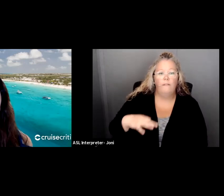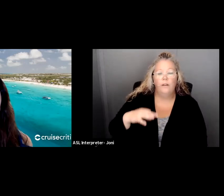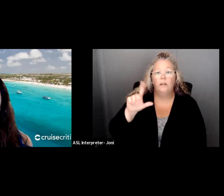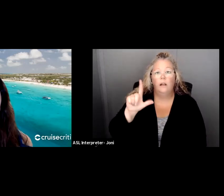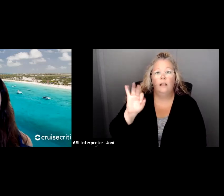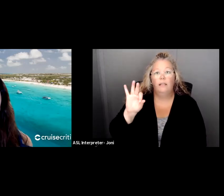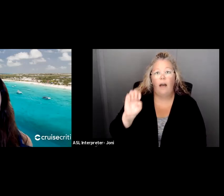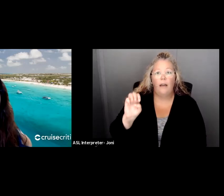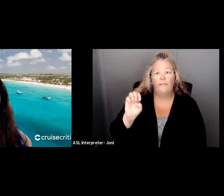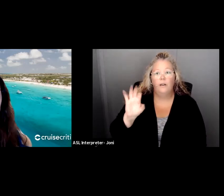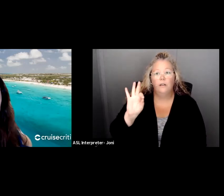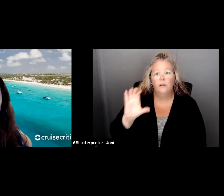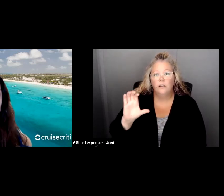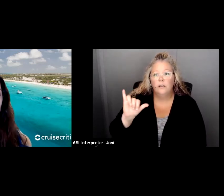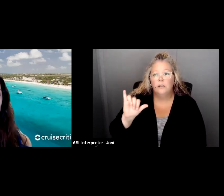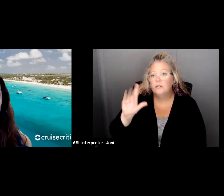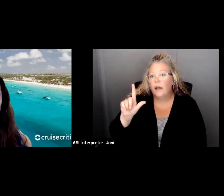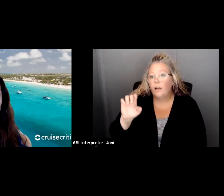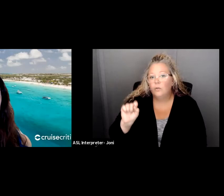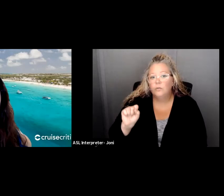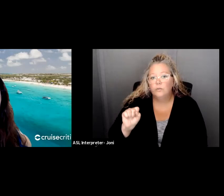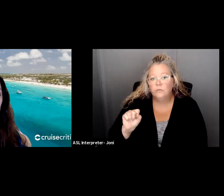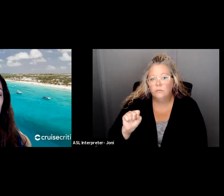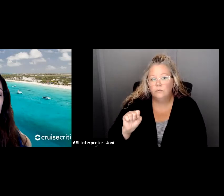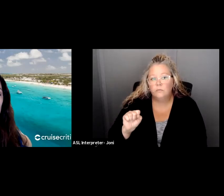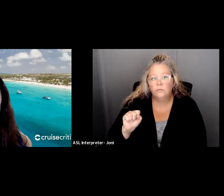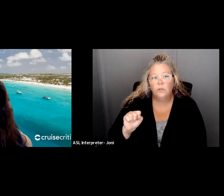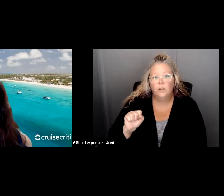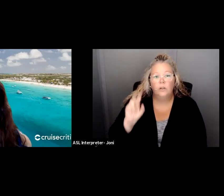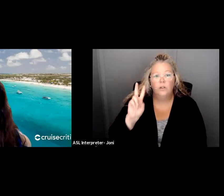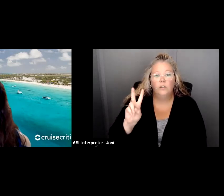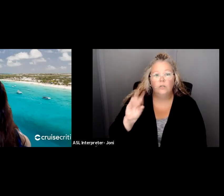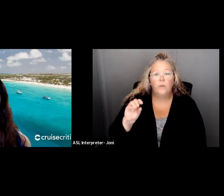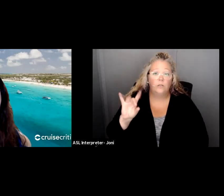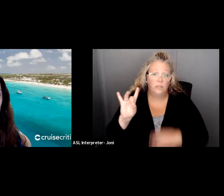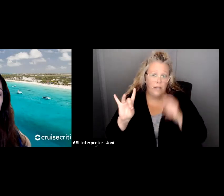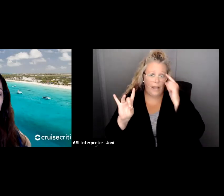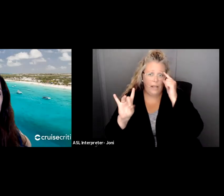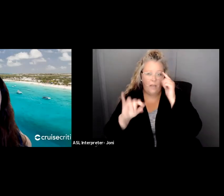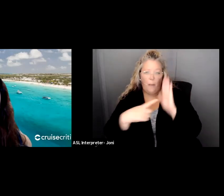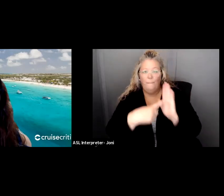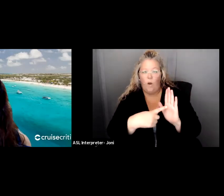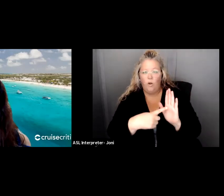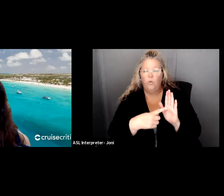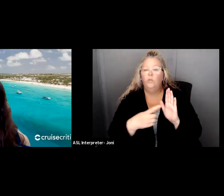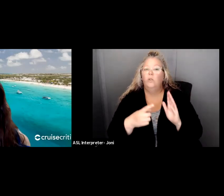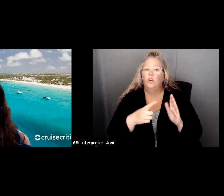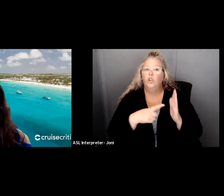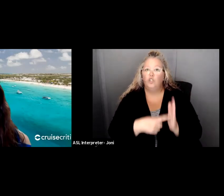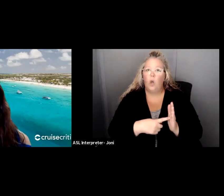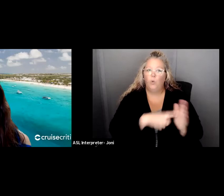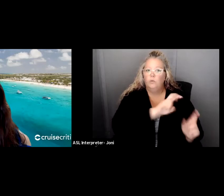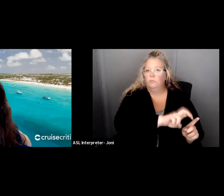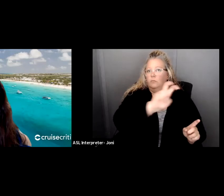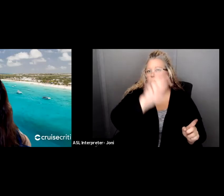Enterprises 2008 and TCC Group's Organizational Life Cycle Model, Navigating the Organization Life Cycle.